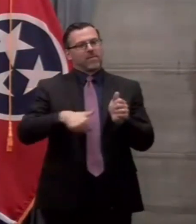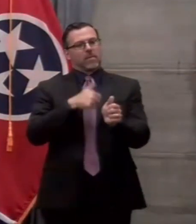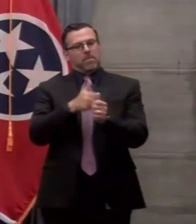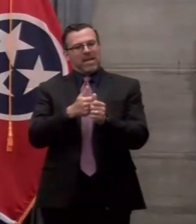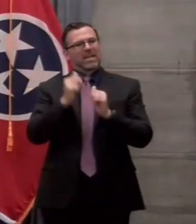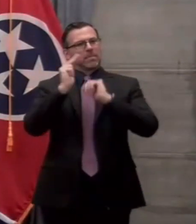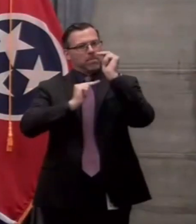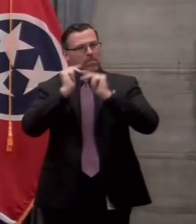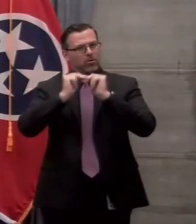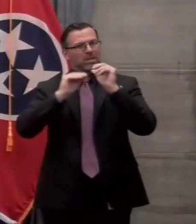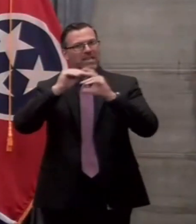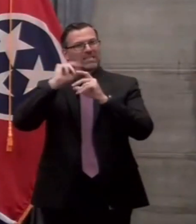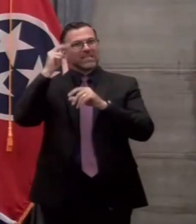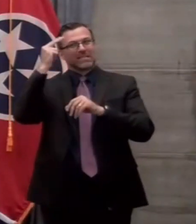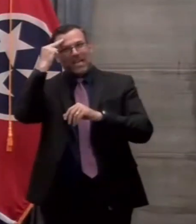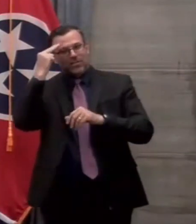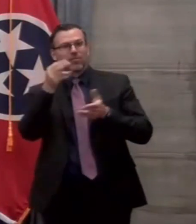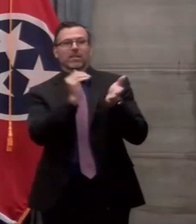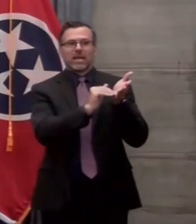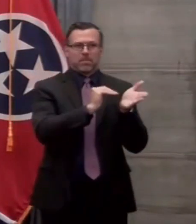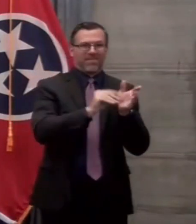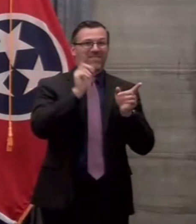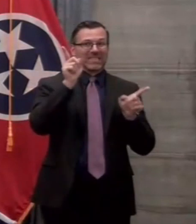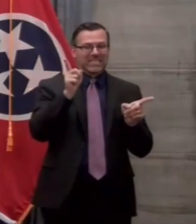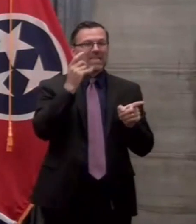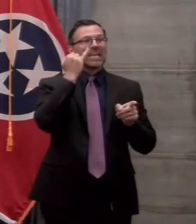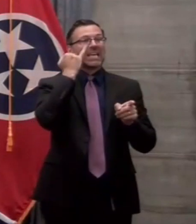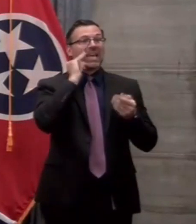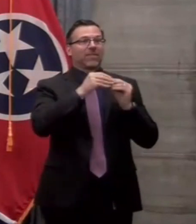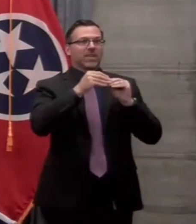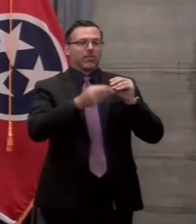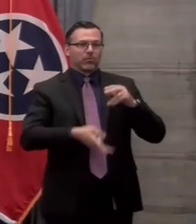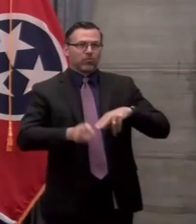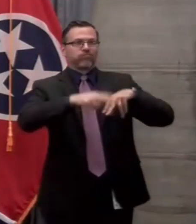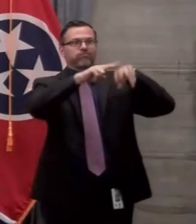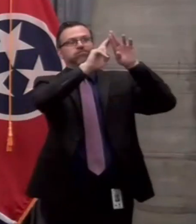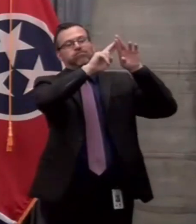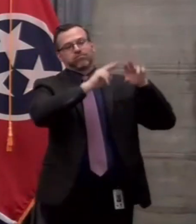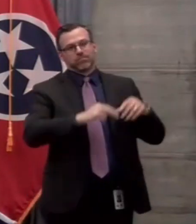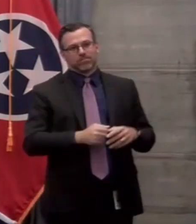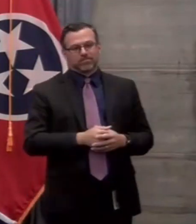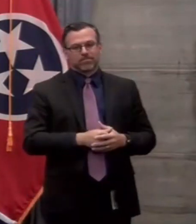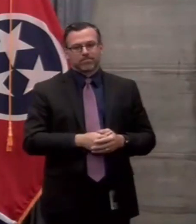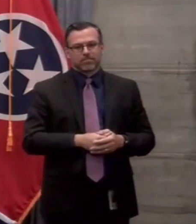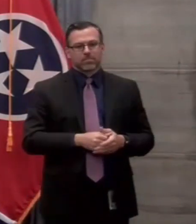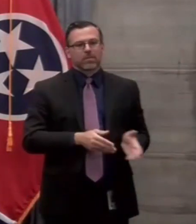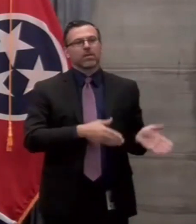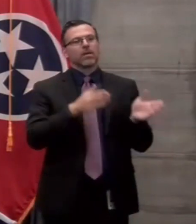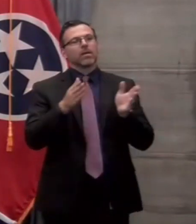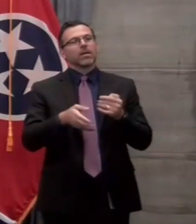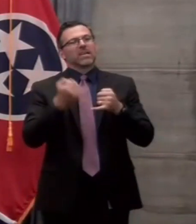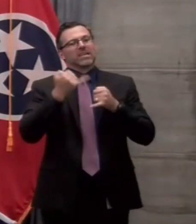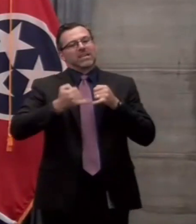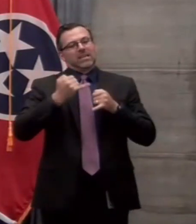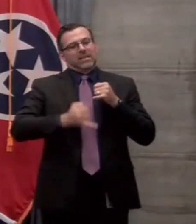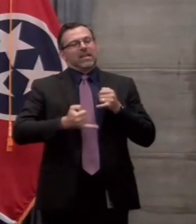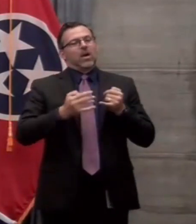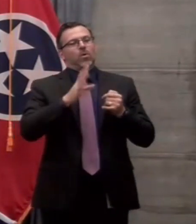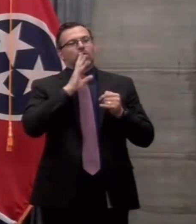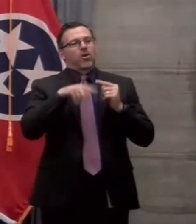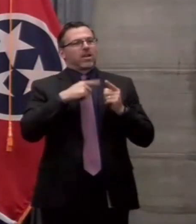in case of a disaster where we have to use that additional capacity. Finally, want to give you an update on our testing efforts.